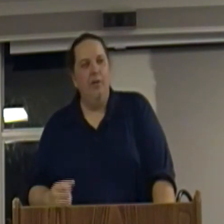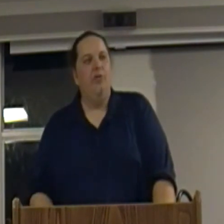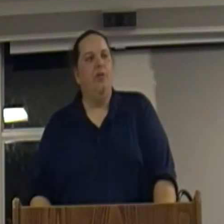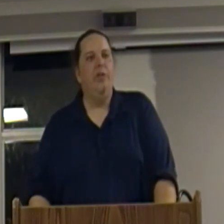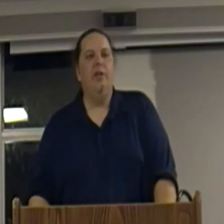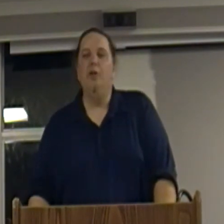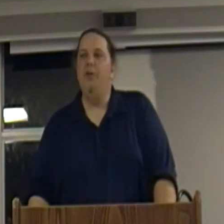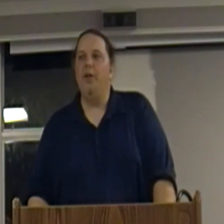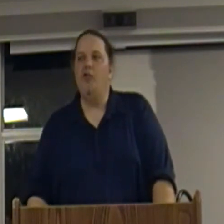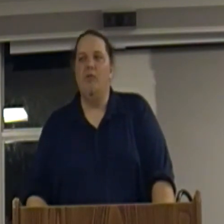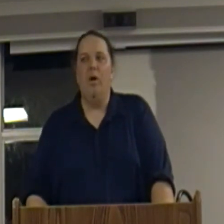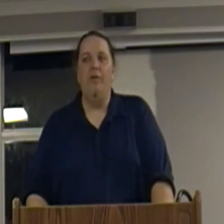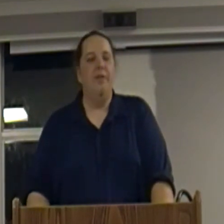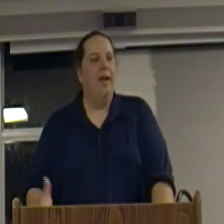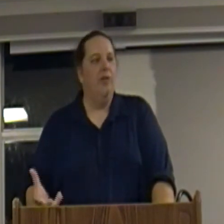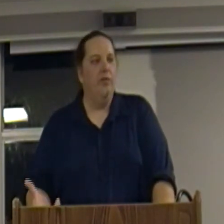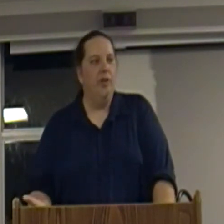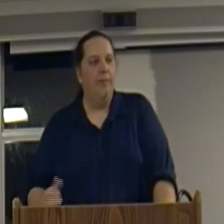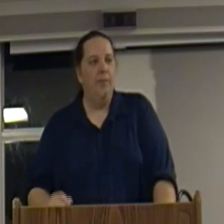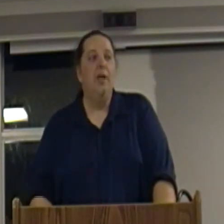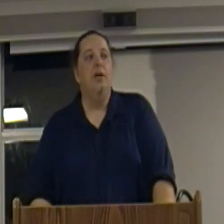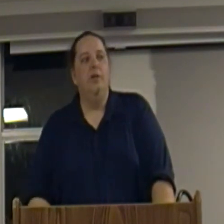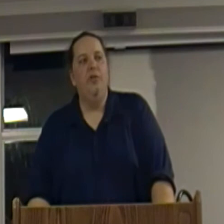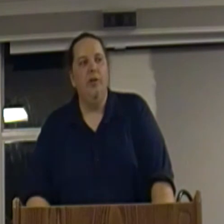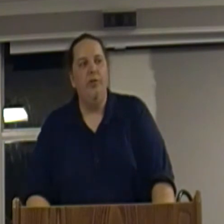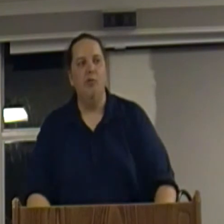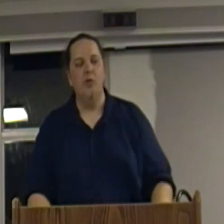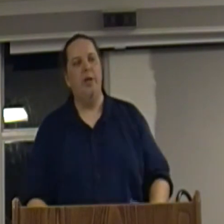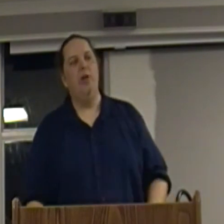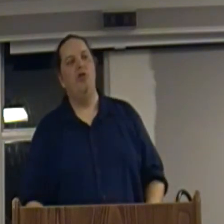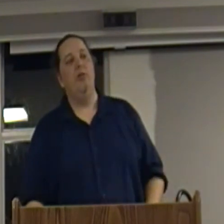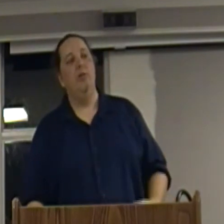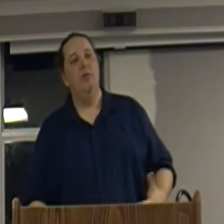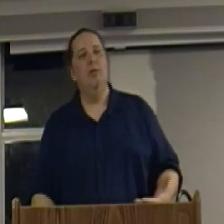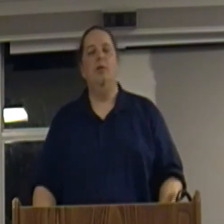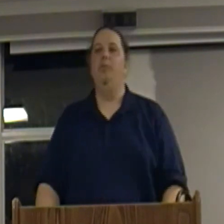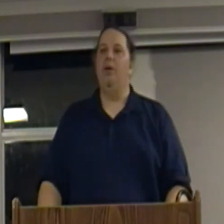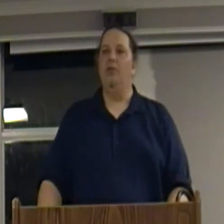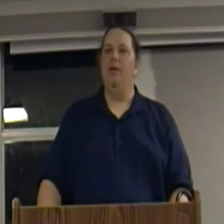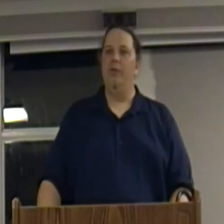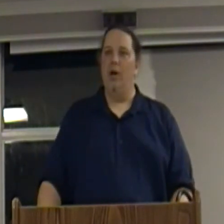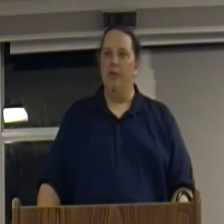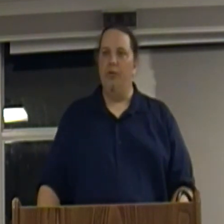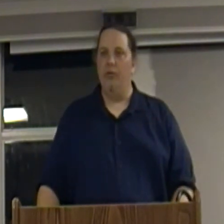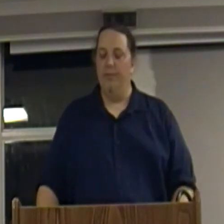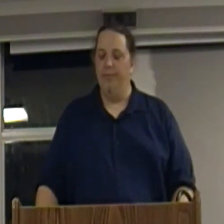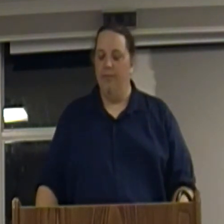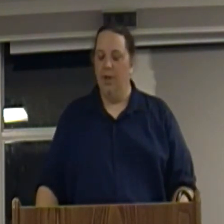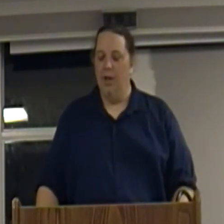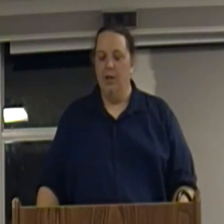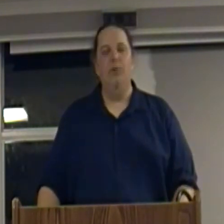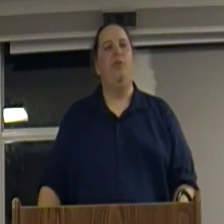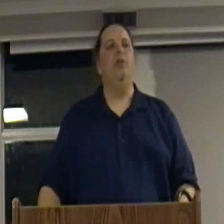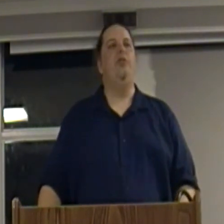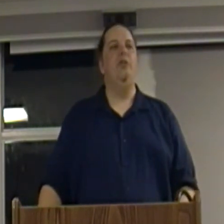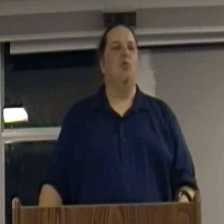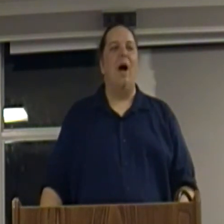you'd still see accumulation of wealth in the hands of some, you'd still see ruination for others. You'd still see the